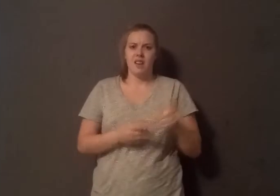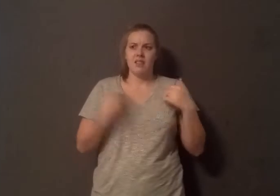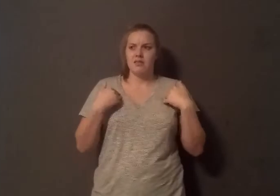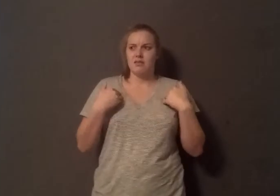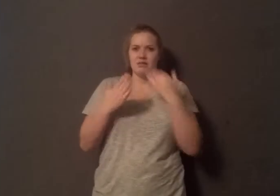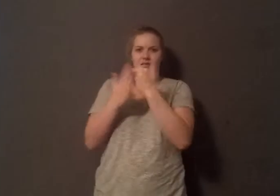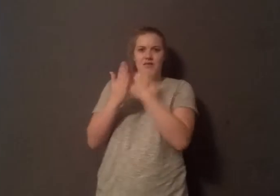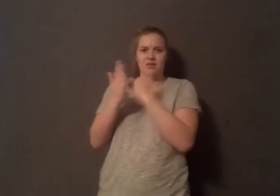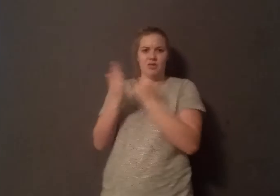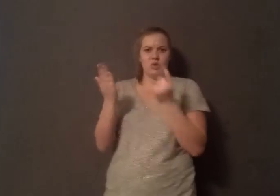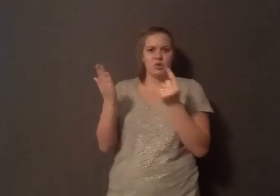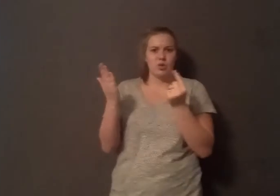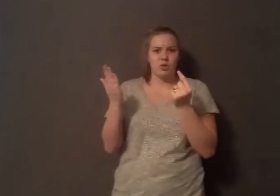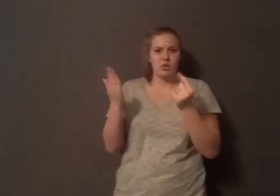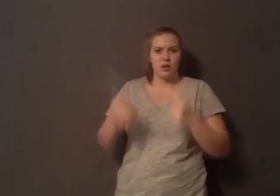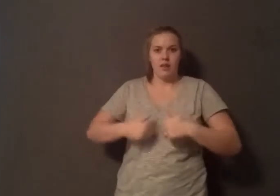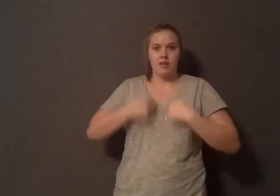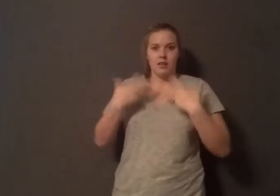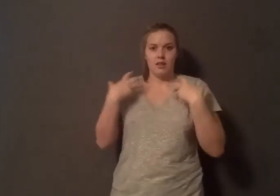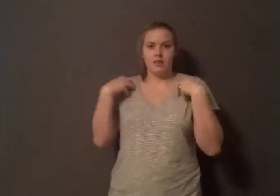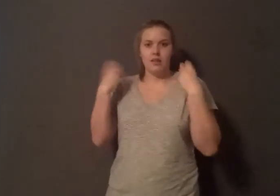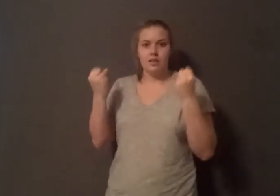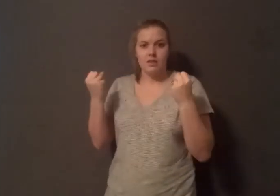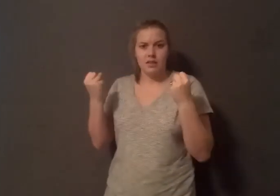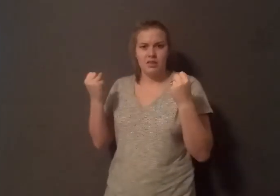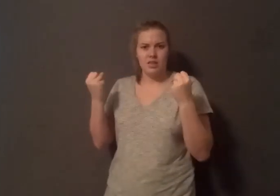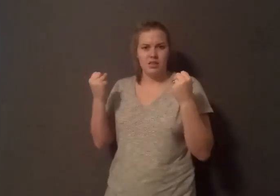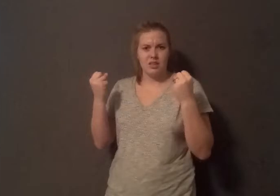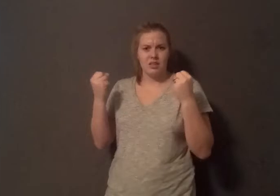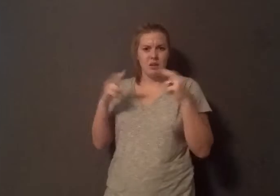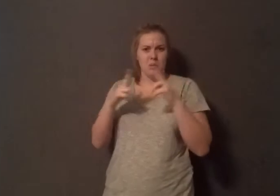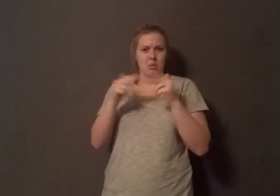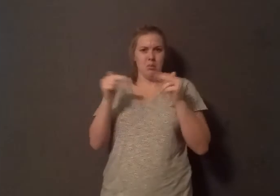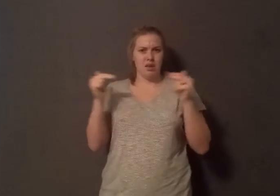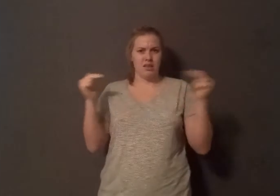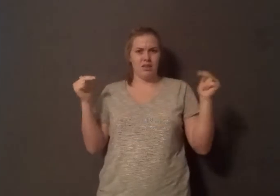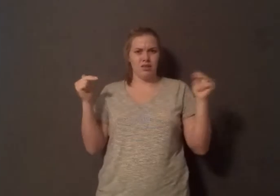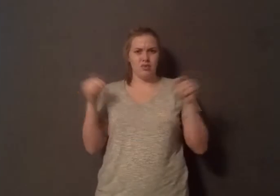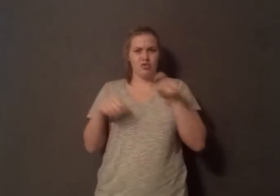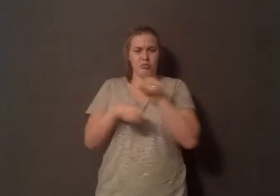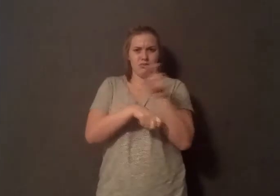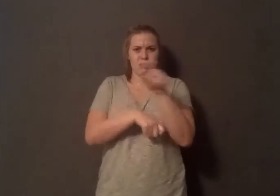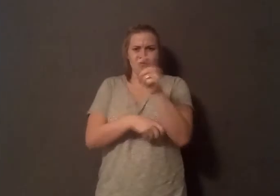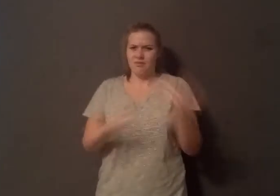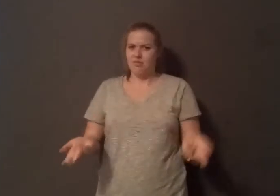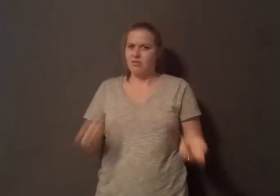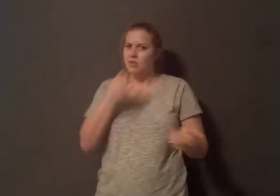their recipes for healthy living, they had bacon-wrapped shrimp? What the health? All right, send an email to American